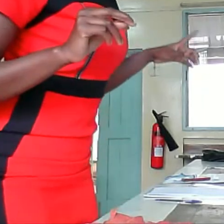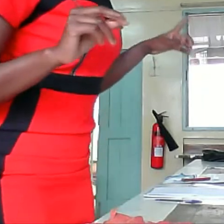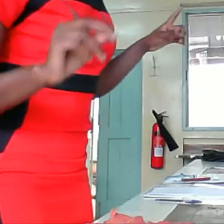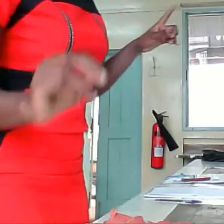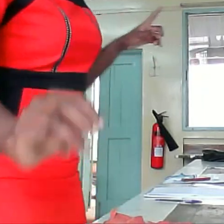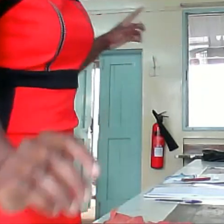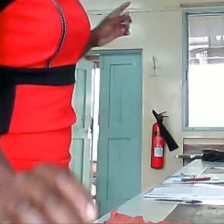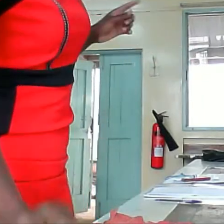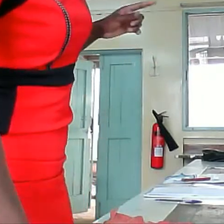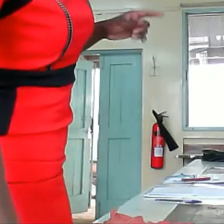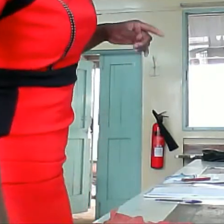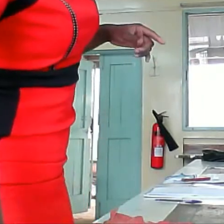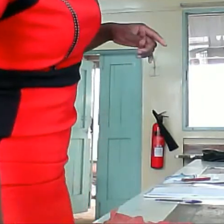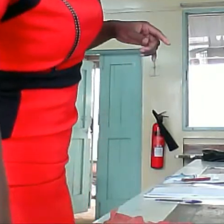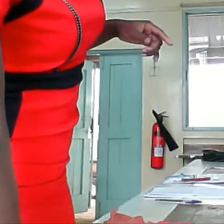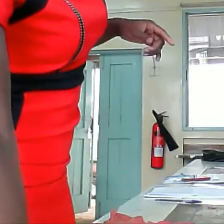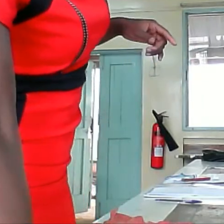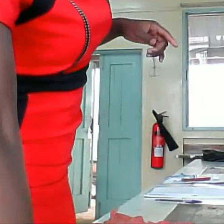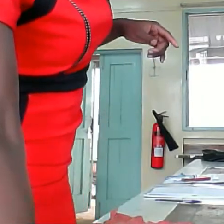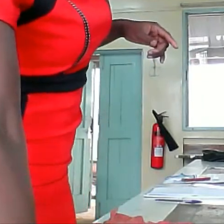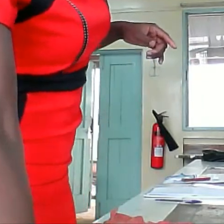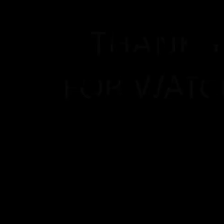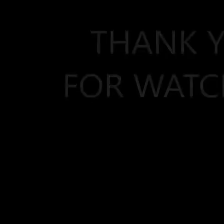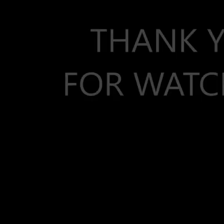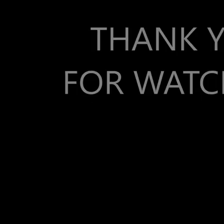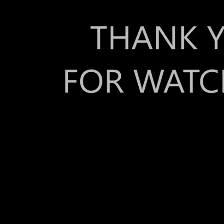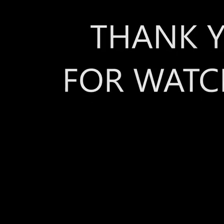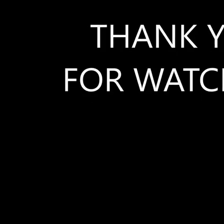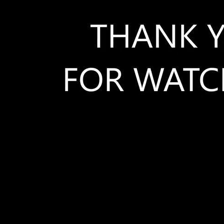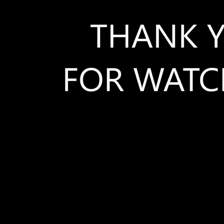to kienda So practice, now,